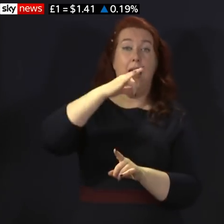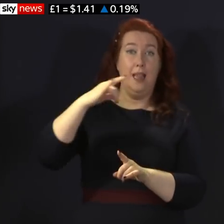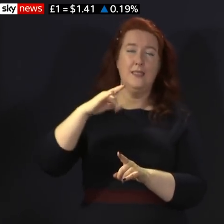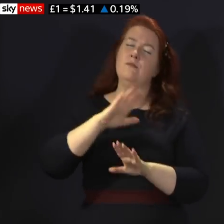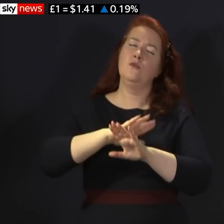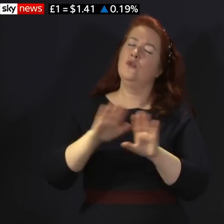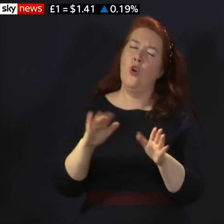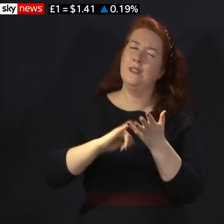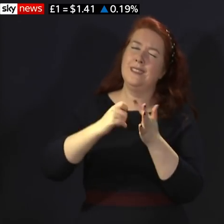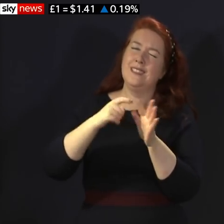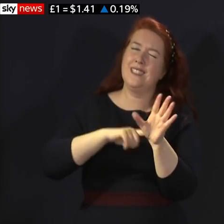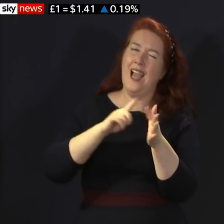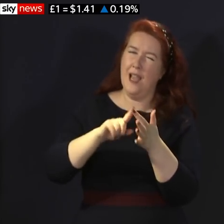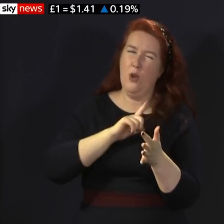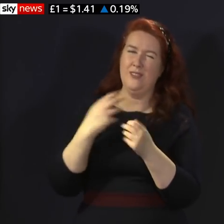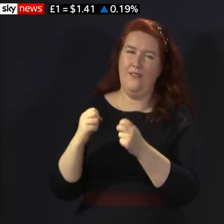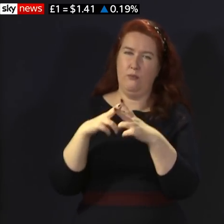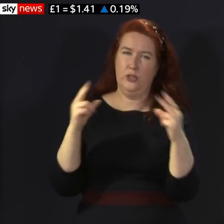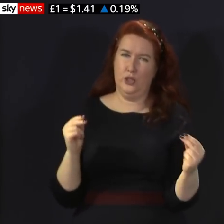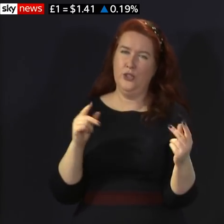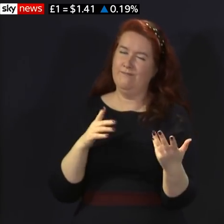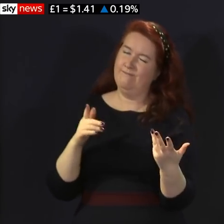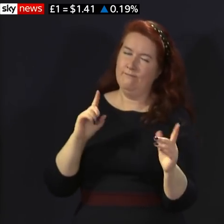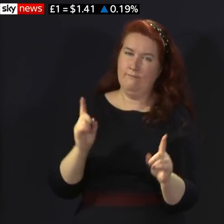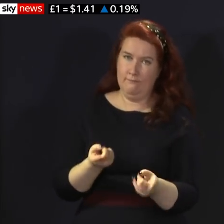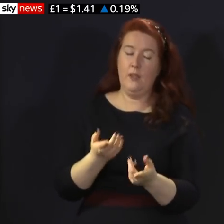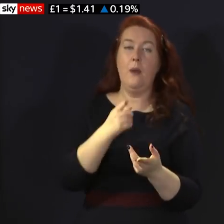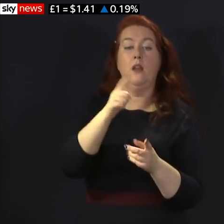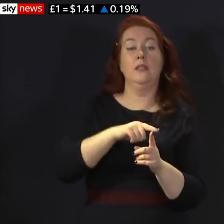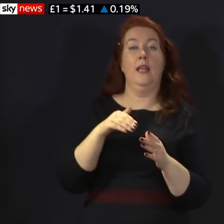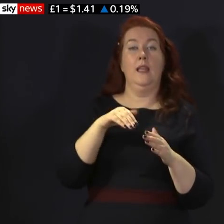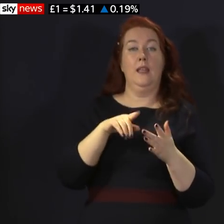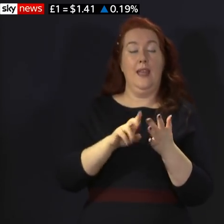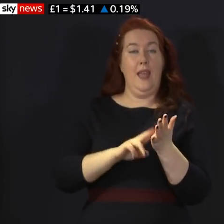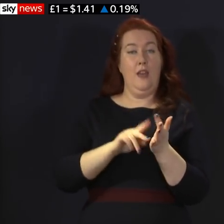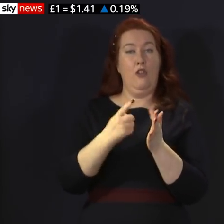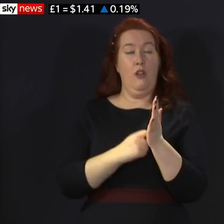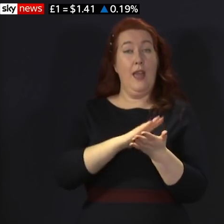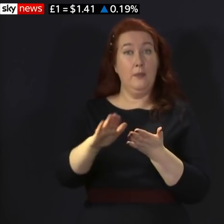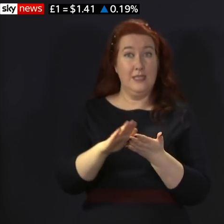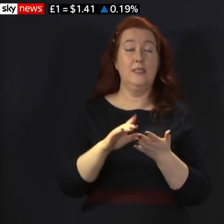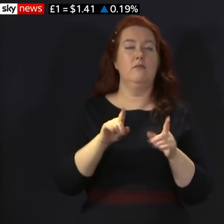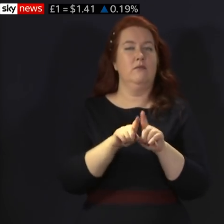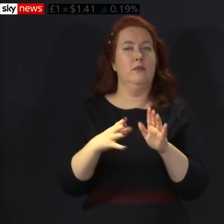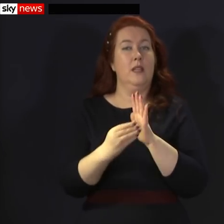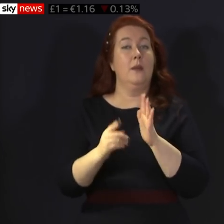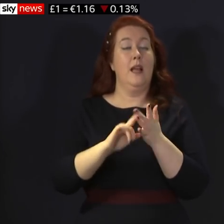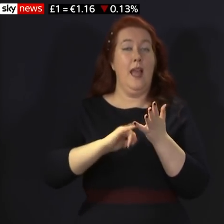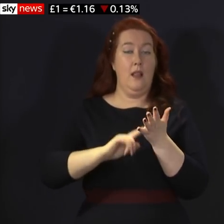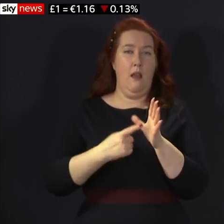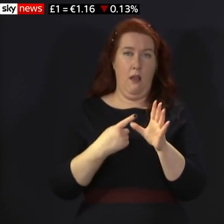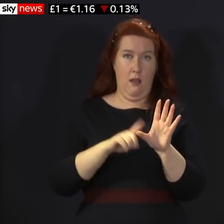Sky, given the fixed link to Sky, and for the inner Hebrides Islands in Argyll, including Islay, Dura and Mull.